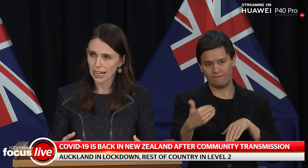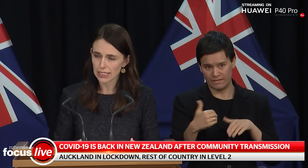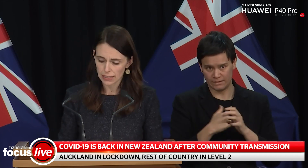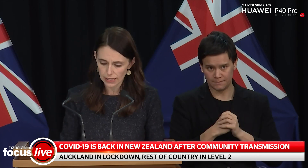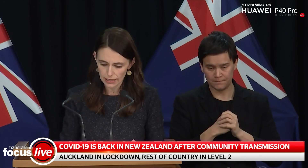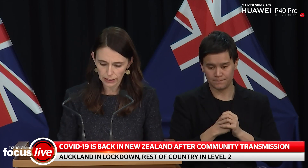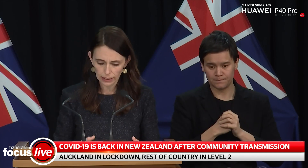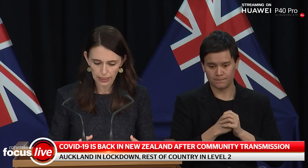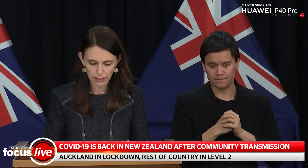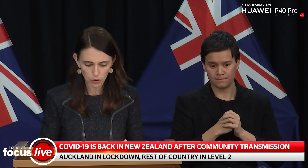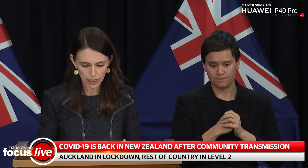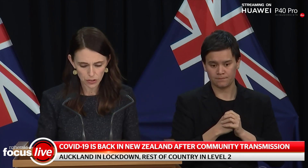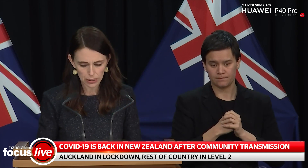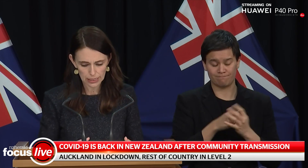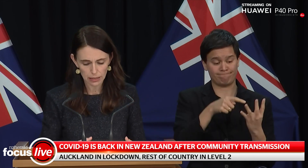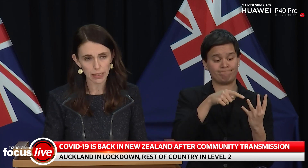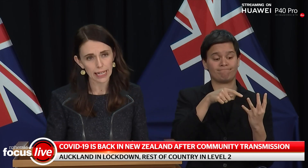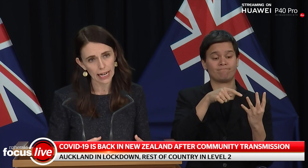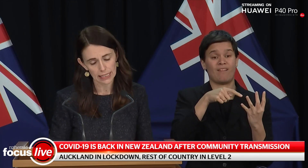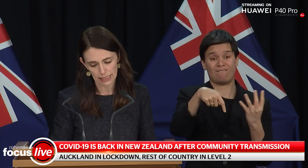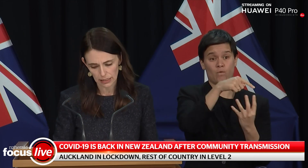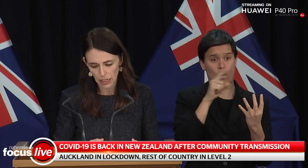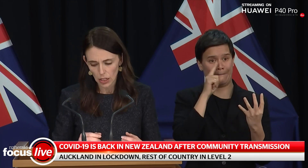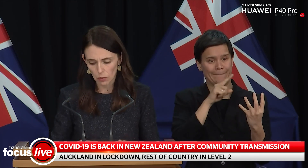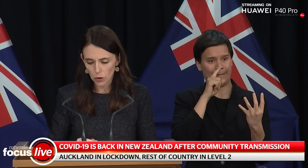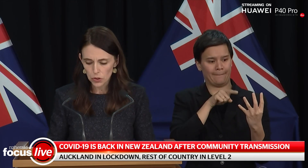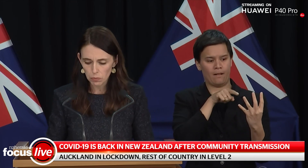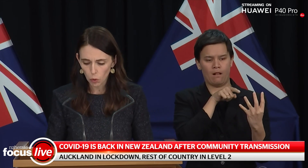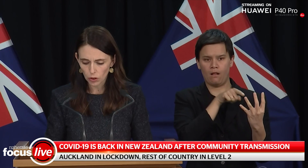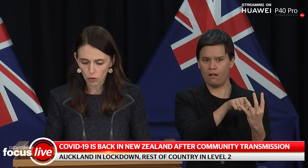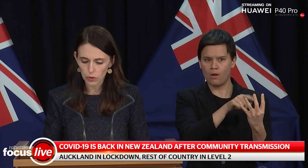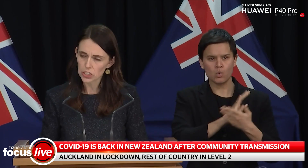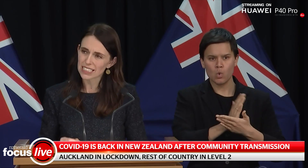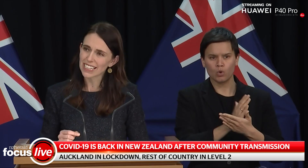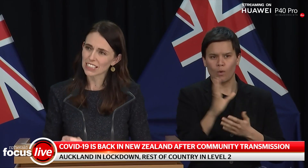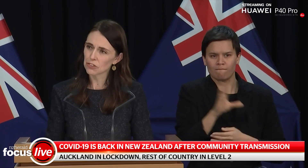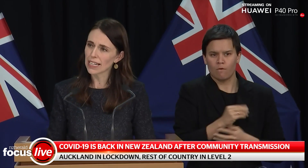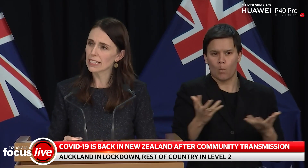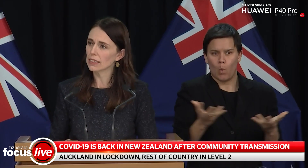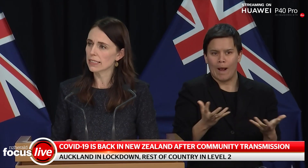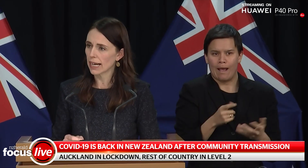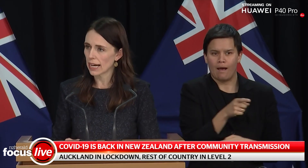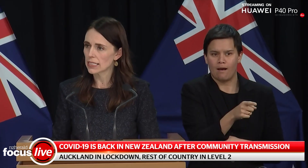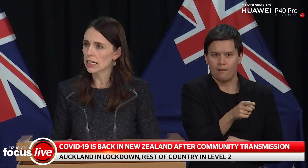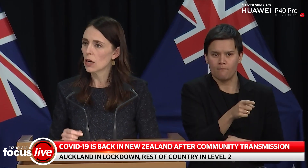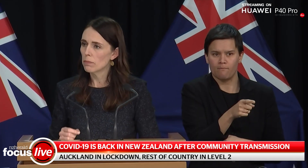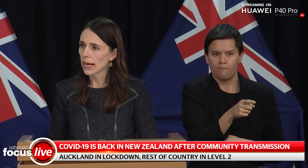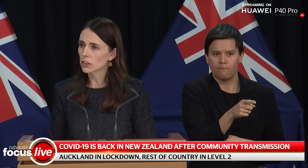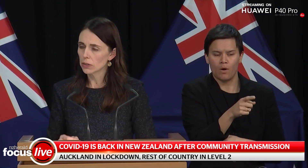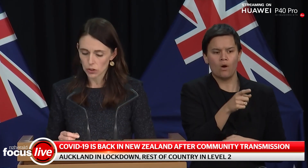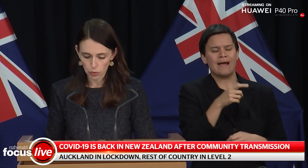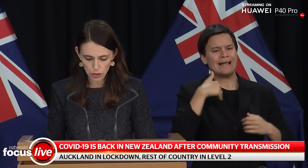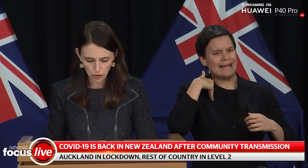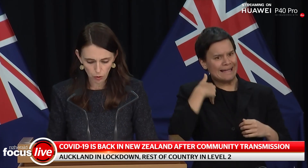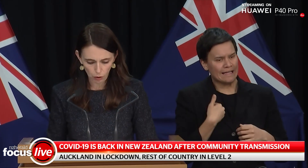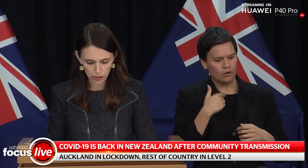our first cases still leave questions to be answered, the most important of which is tracing this case back